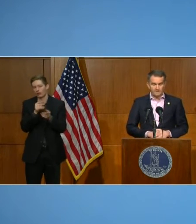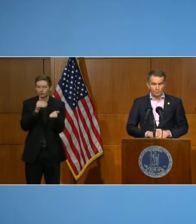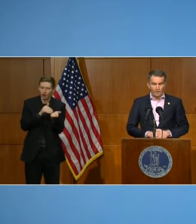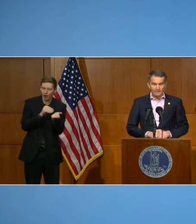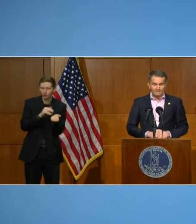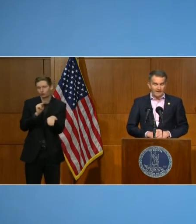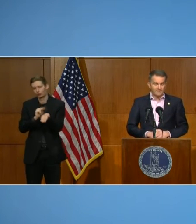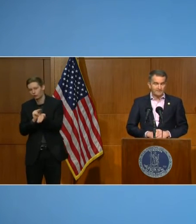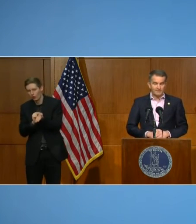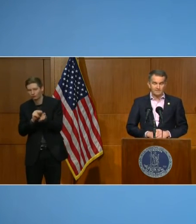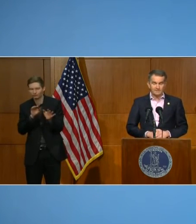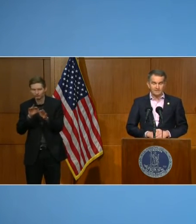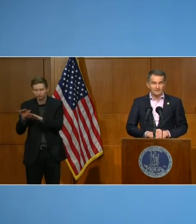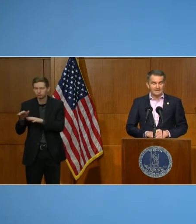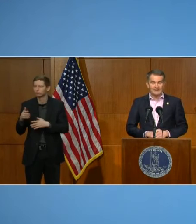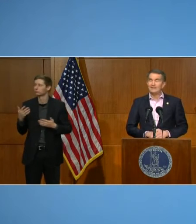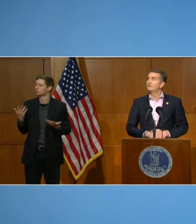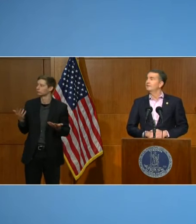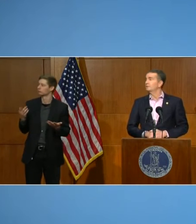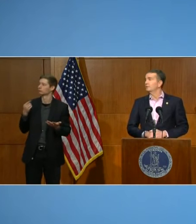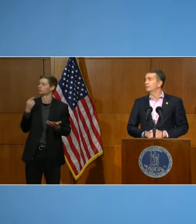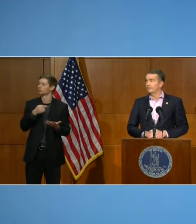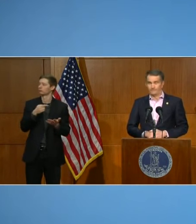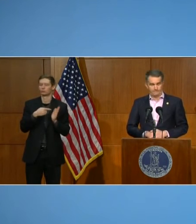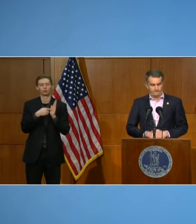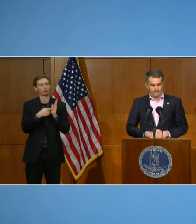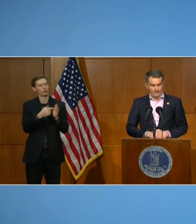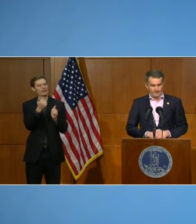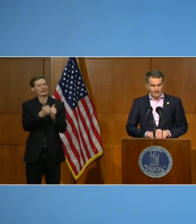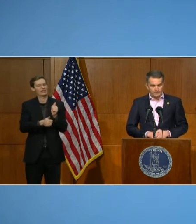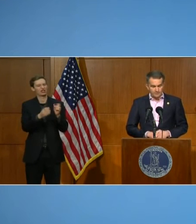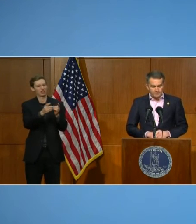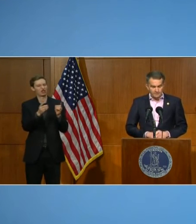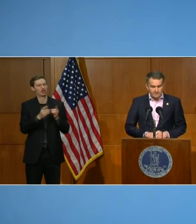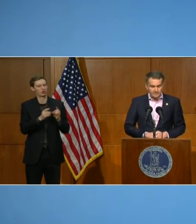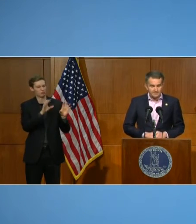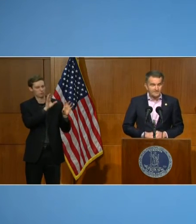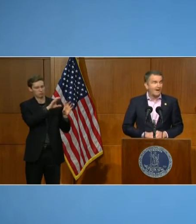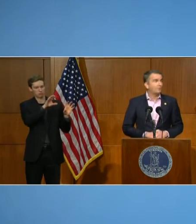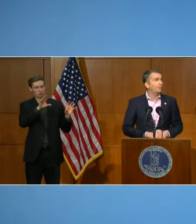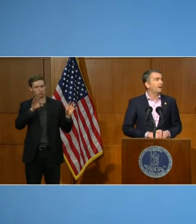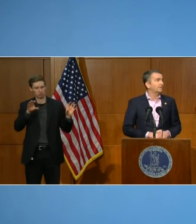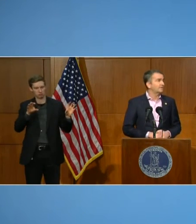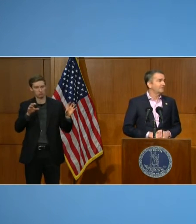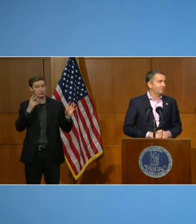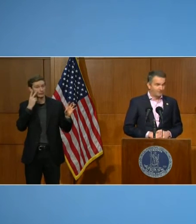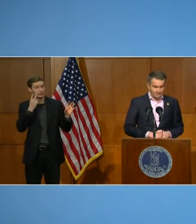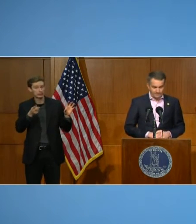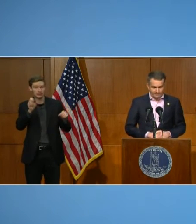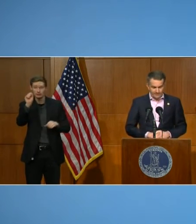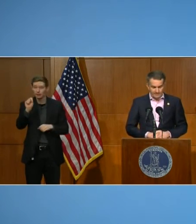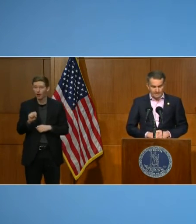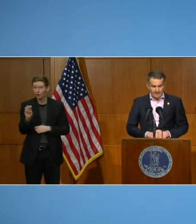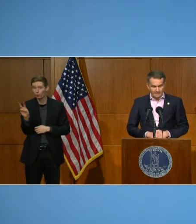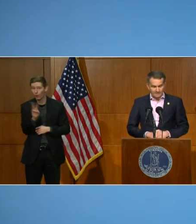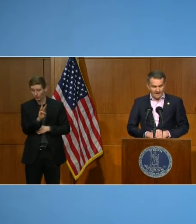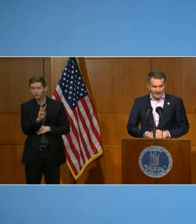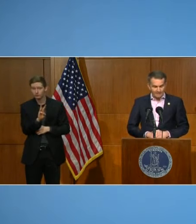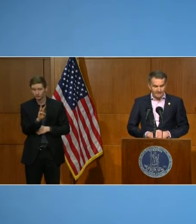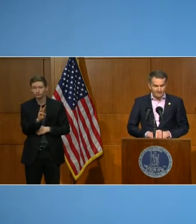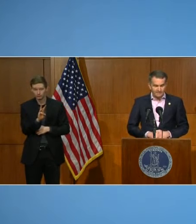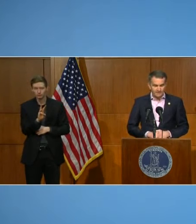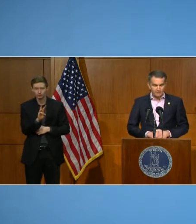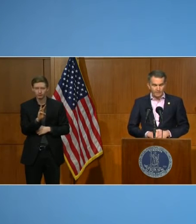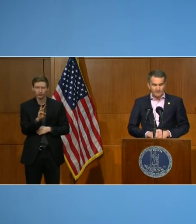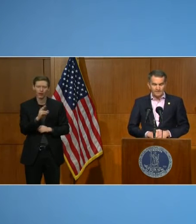see the rate of vaccination in each district. As you can see, the southwest region has a